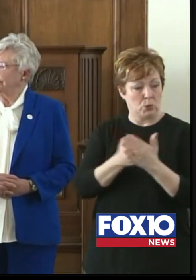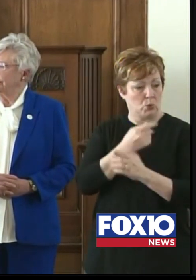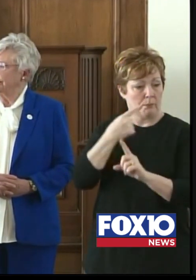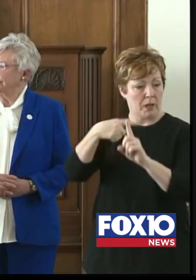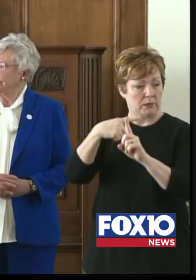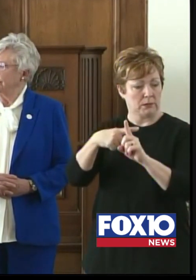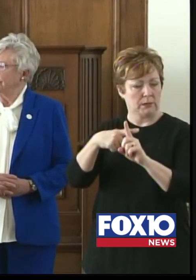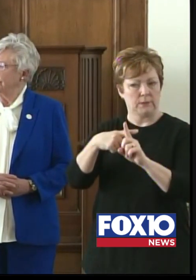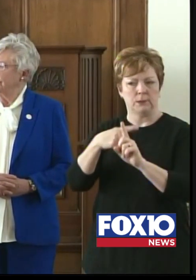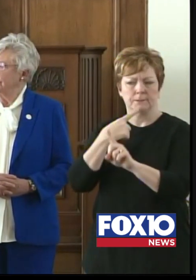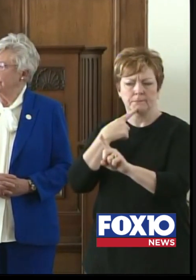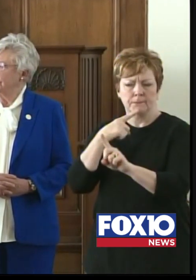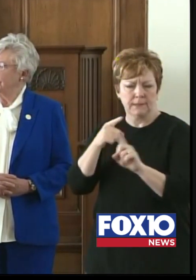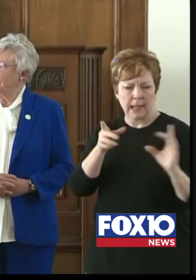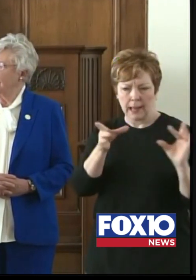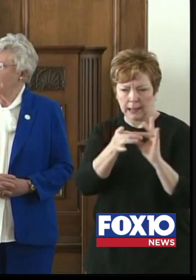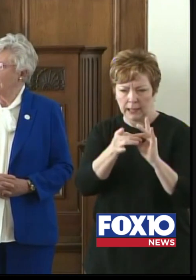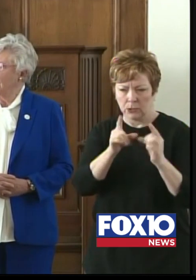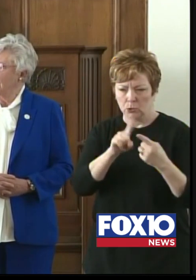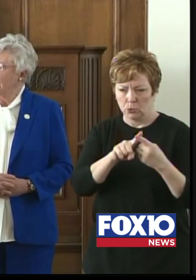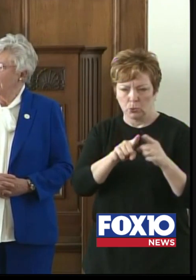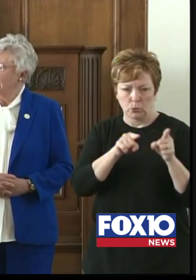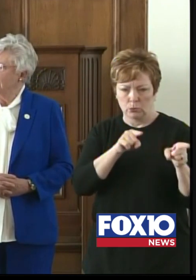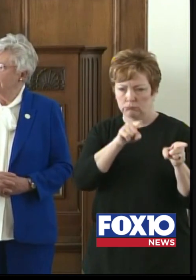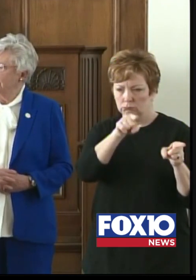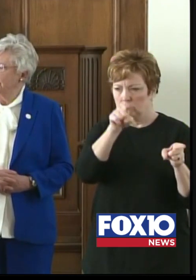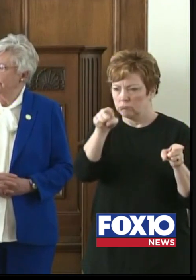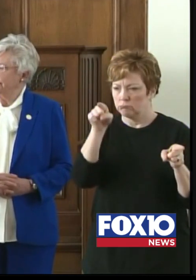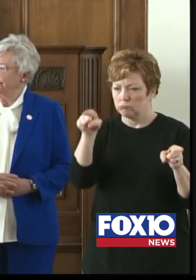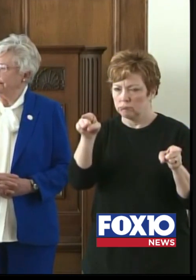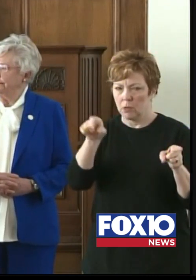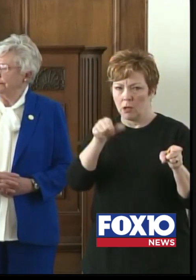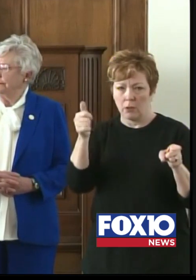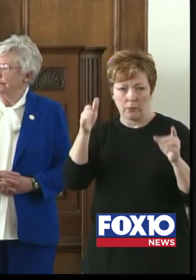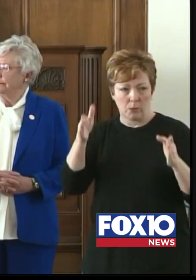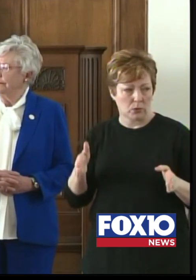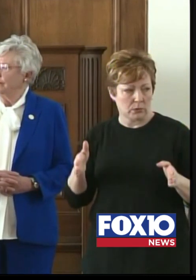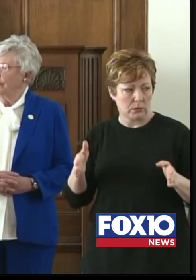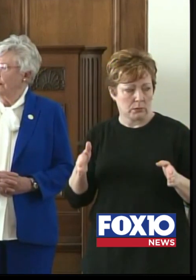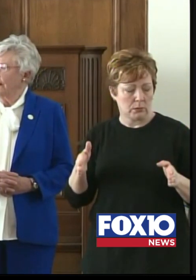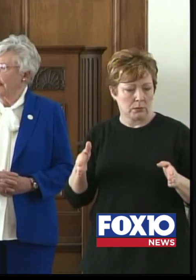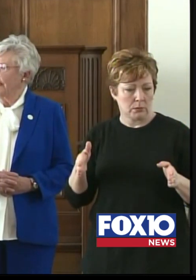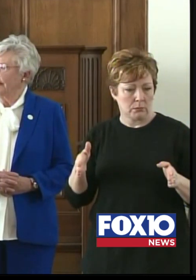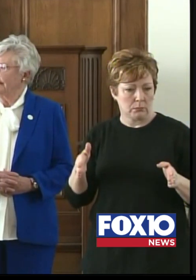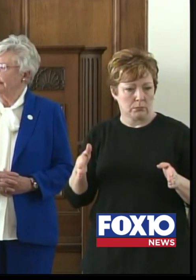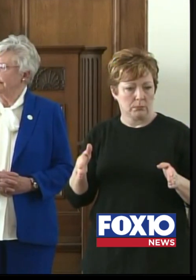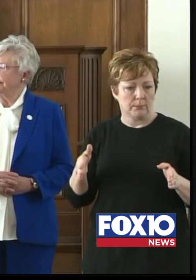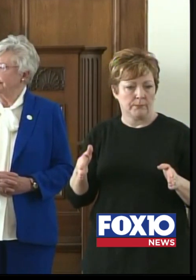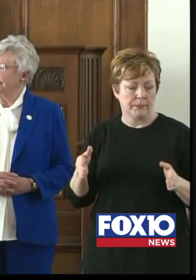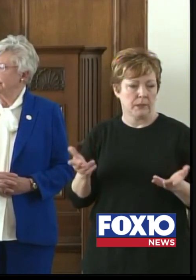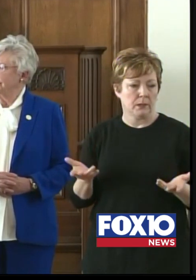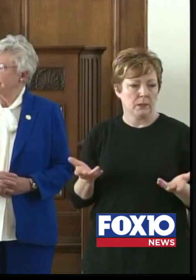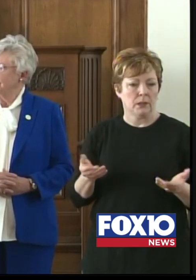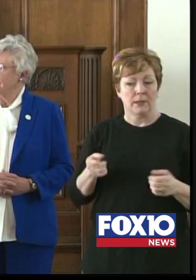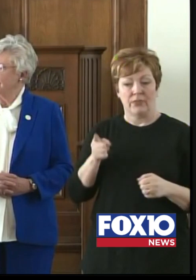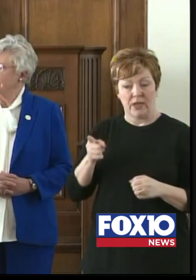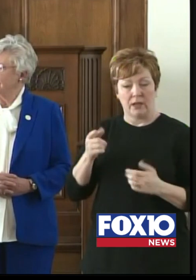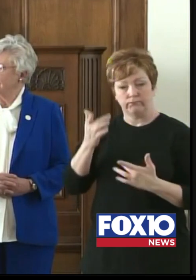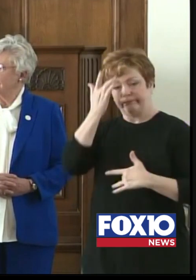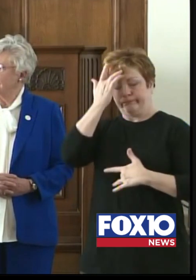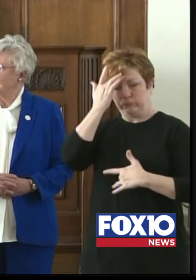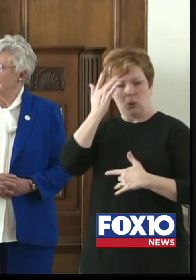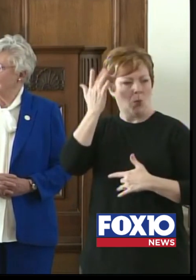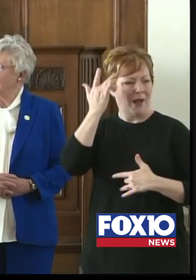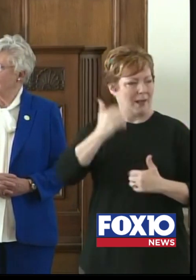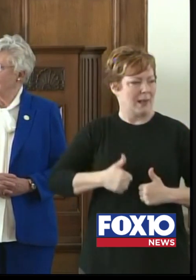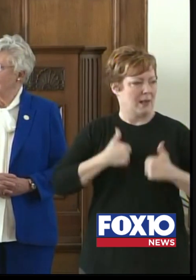have a new case that's linked epidemiologically to another case that is if you have an infected person, is it because we know they live in the house